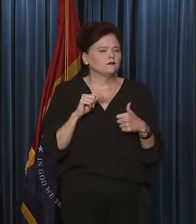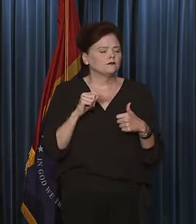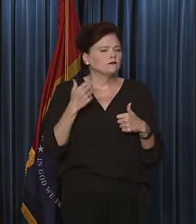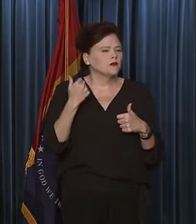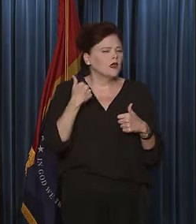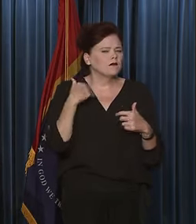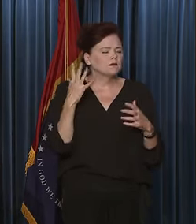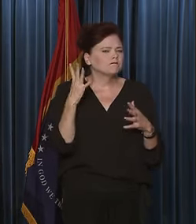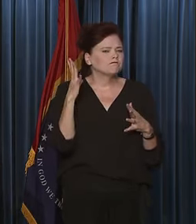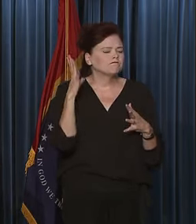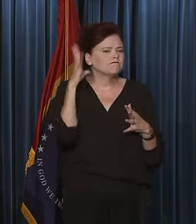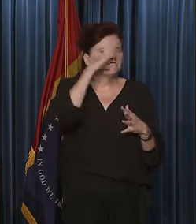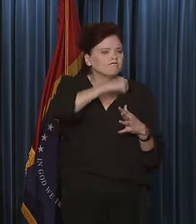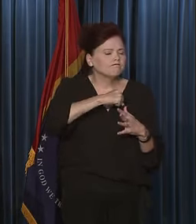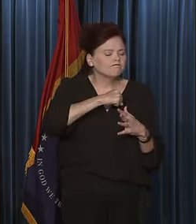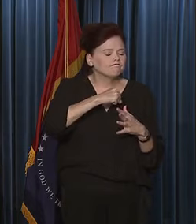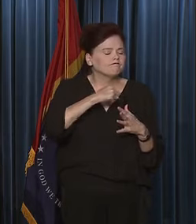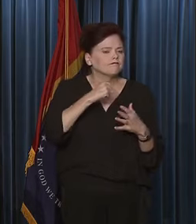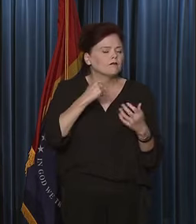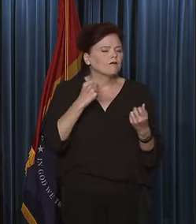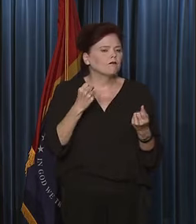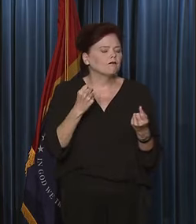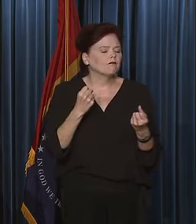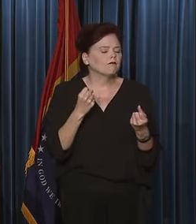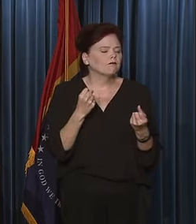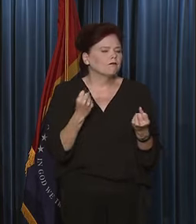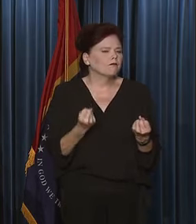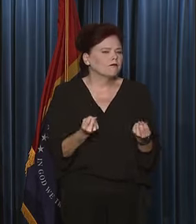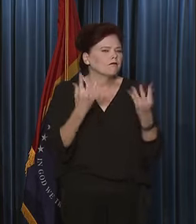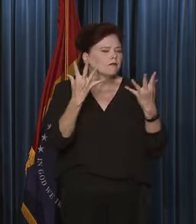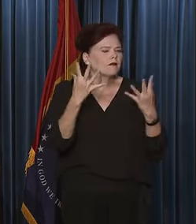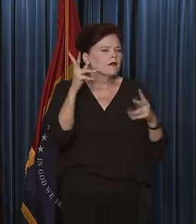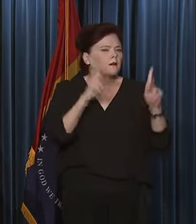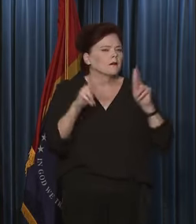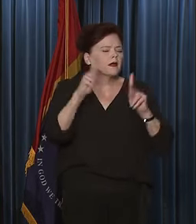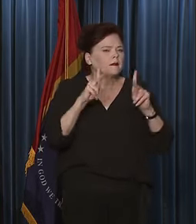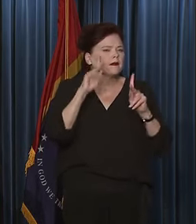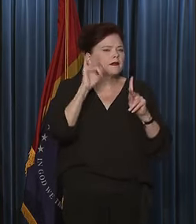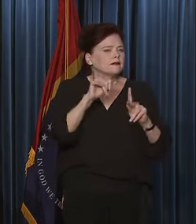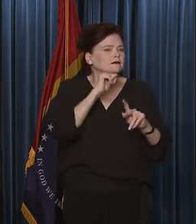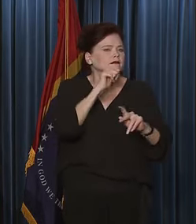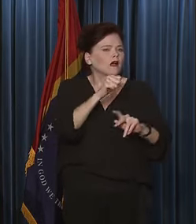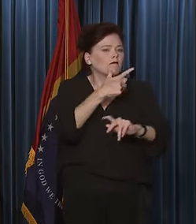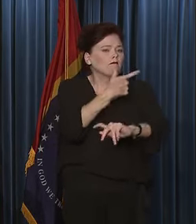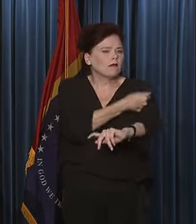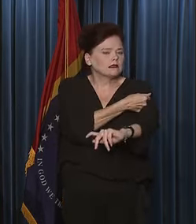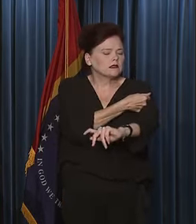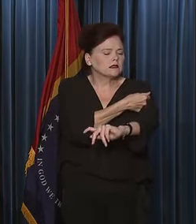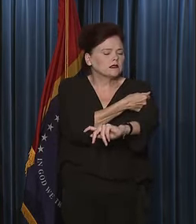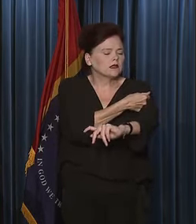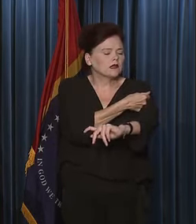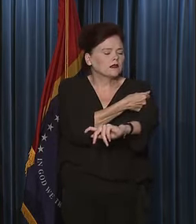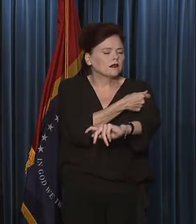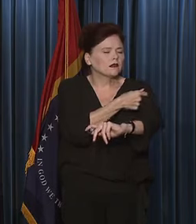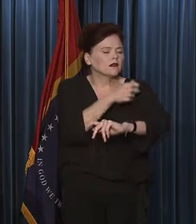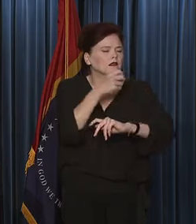estimate of an amount of people that are unvaccinated that would get